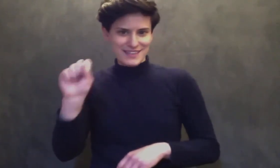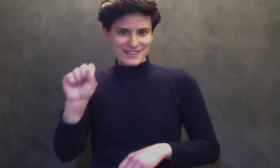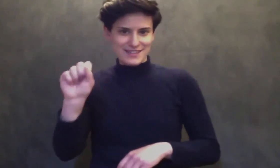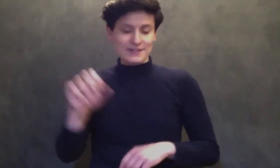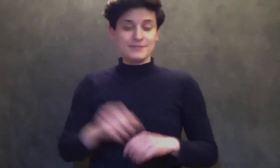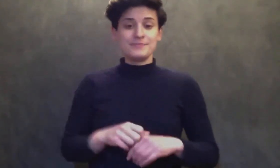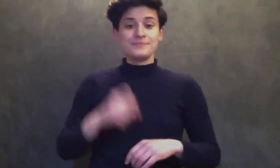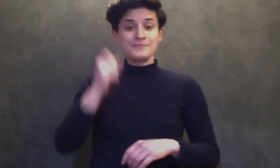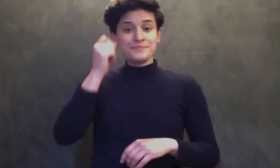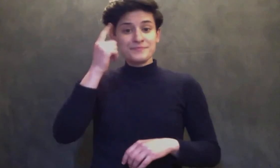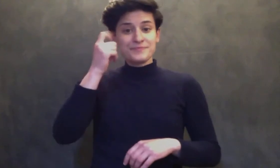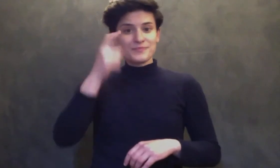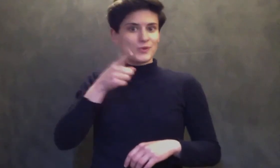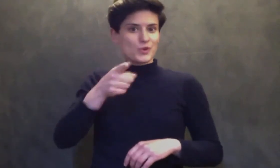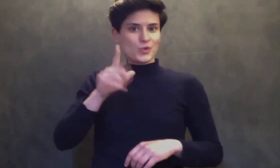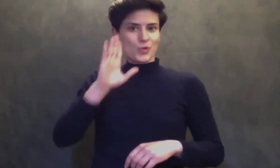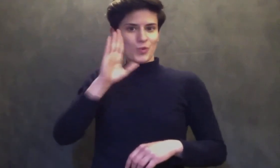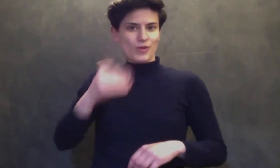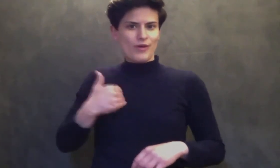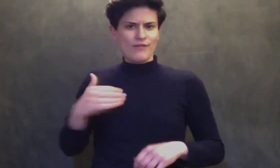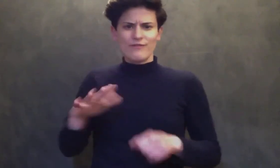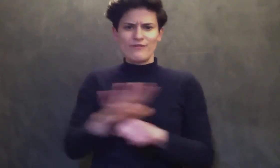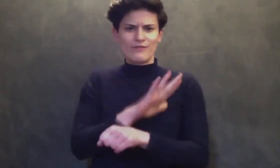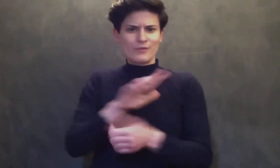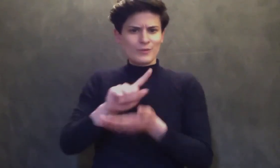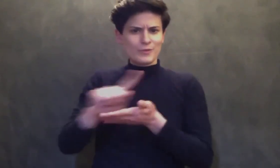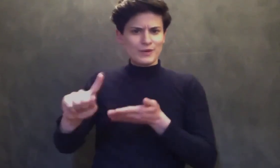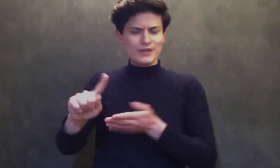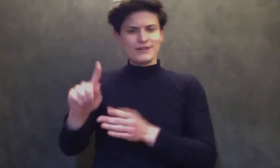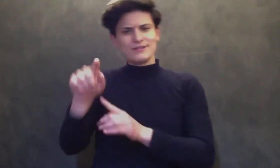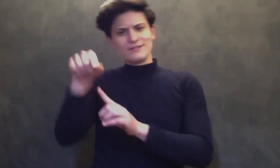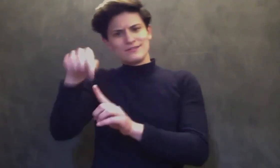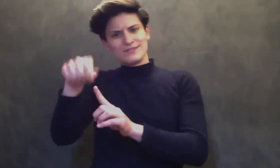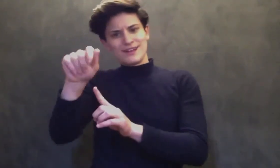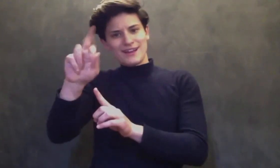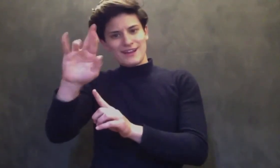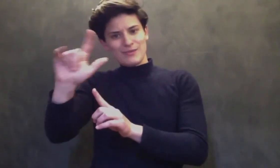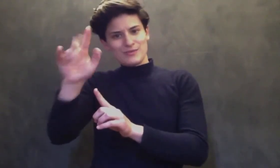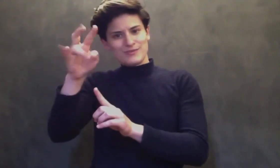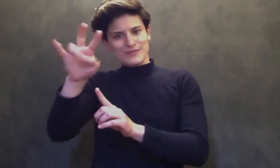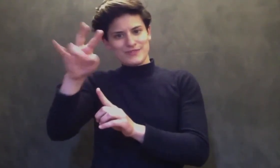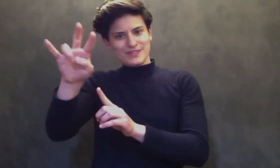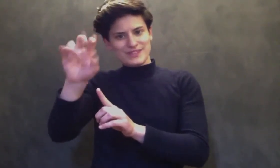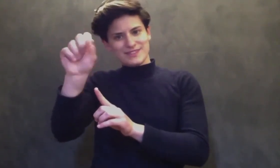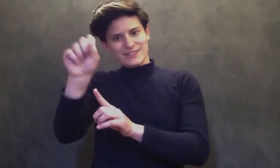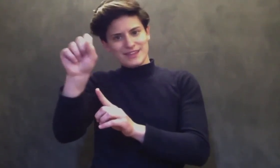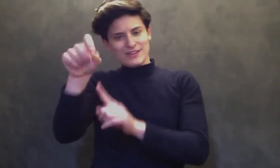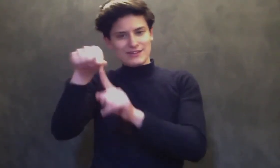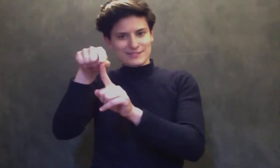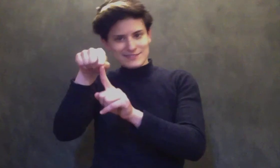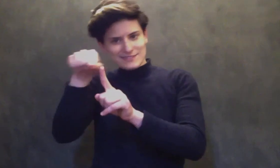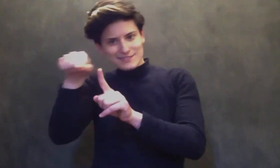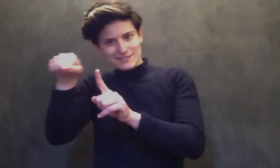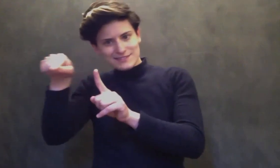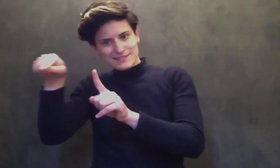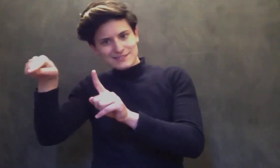It's a Saturday. For the virtual 5k, you have a full week to do it. You can do it anytime from April